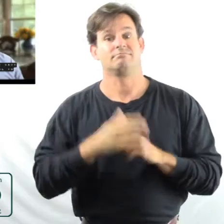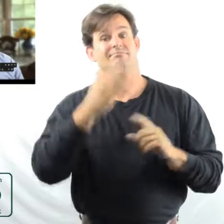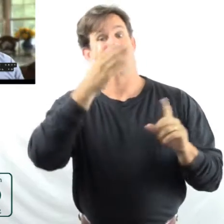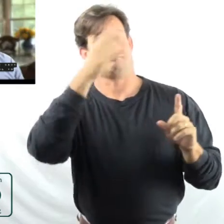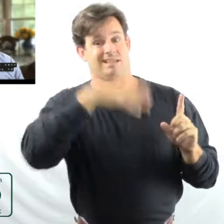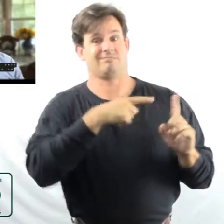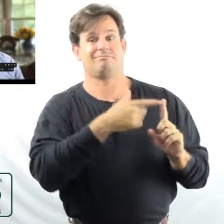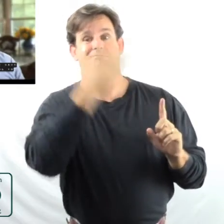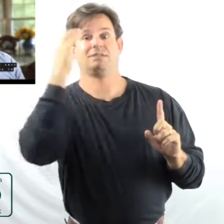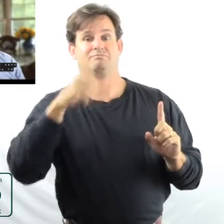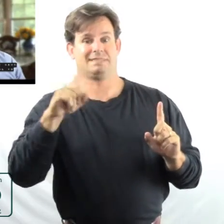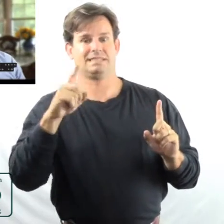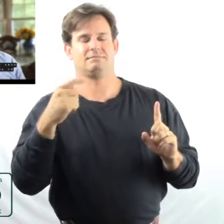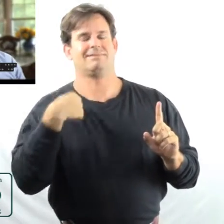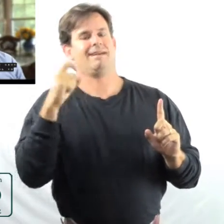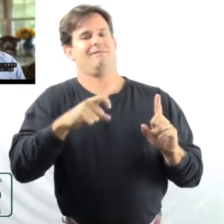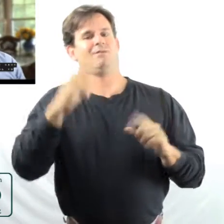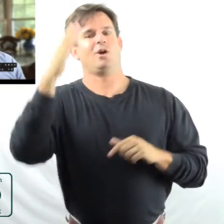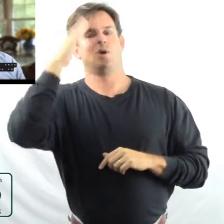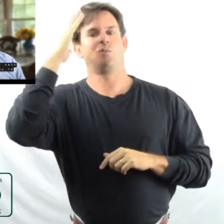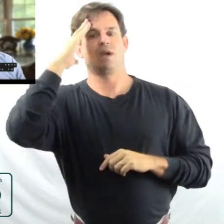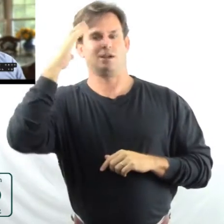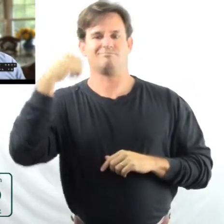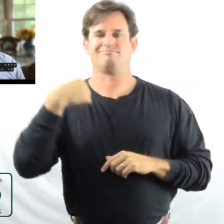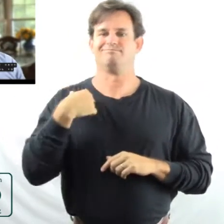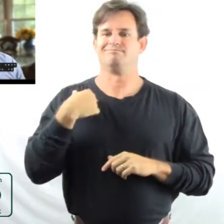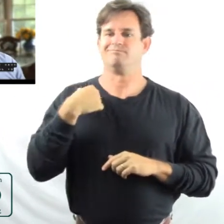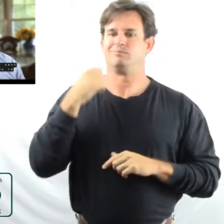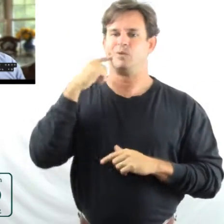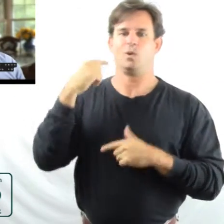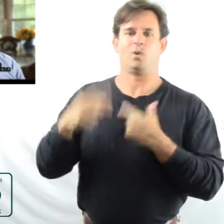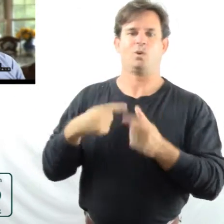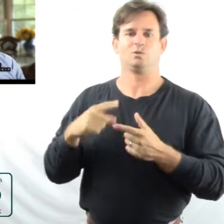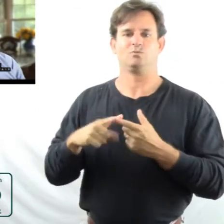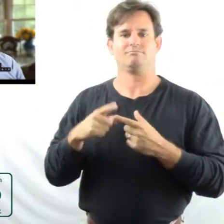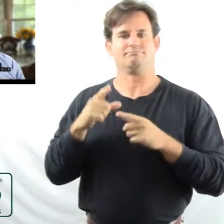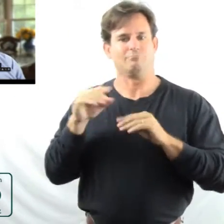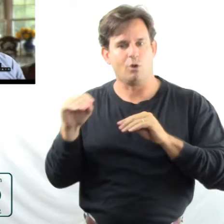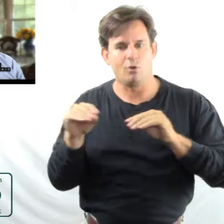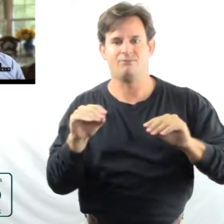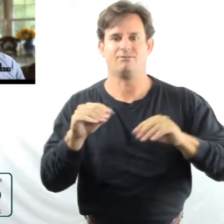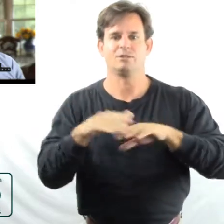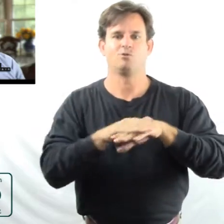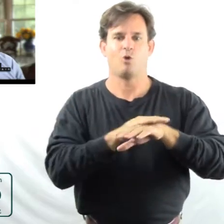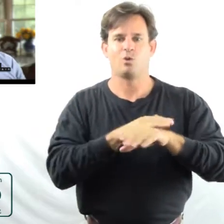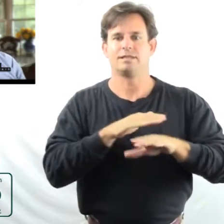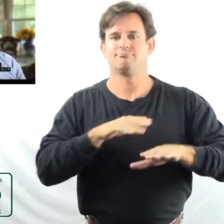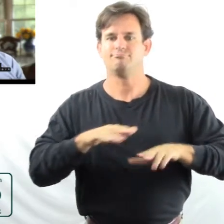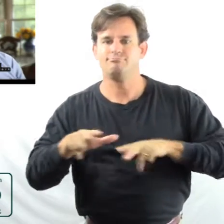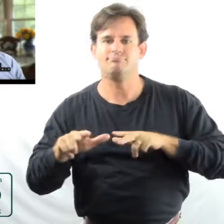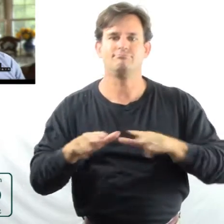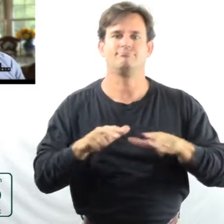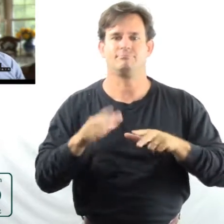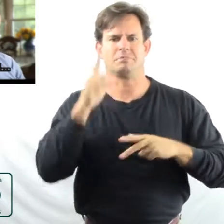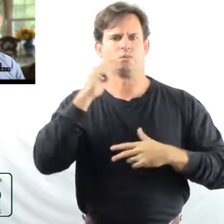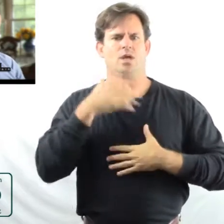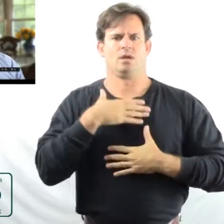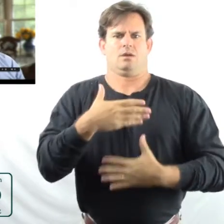COPD, I have to be aware that I'm going to have to move more slowly, that I will be out of breath more